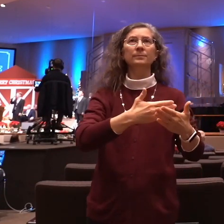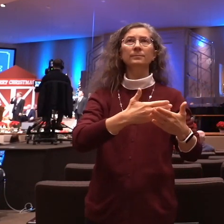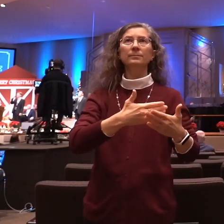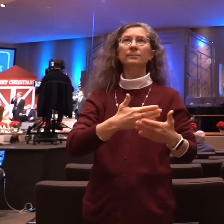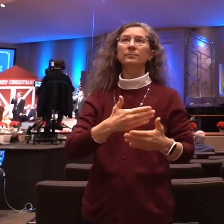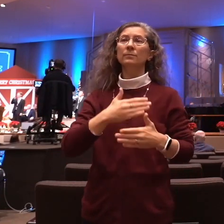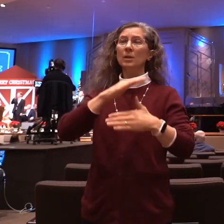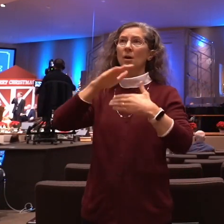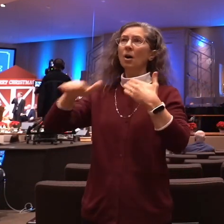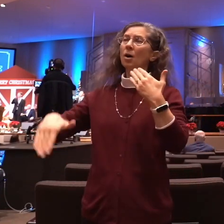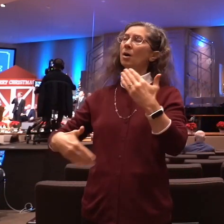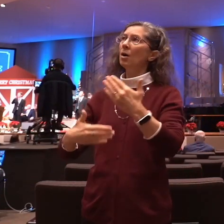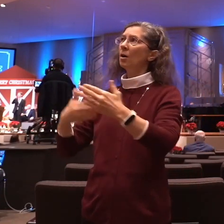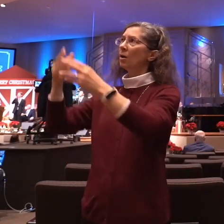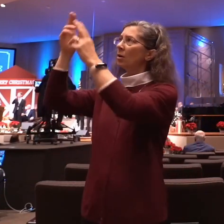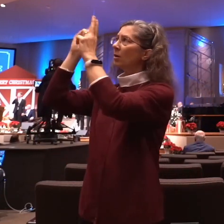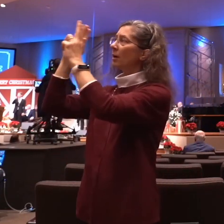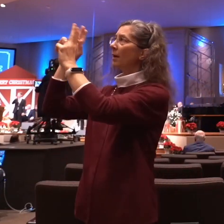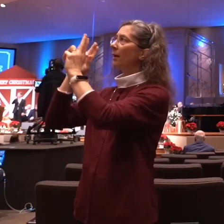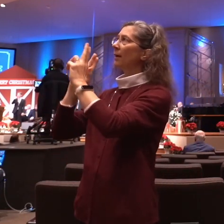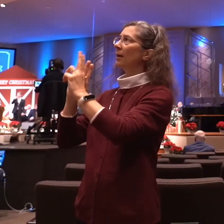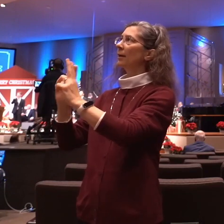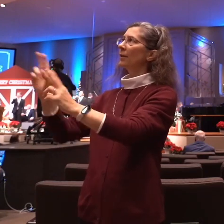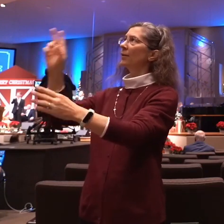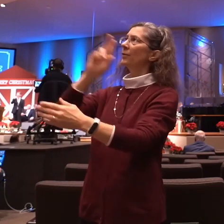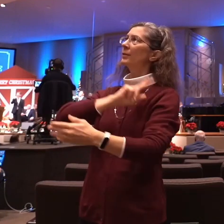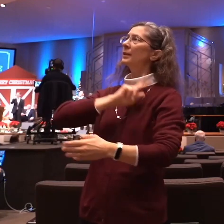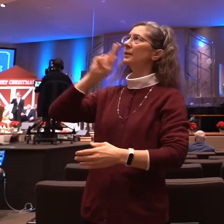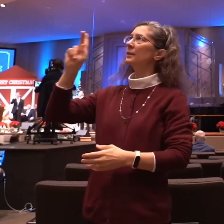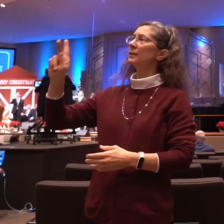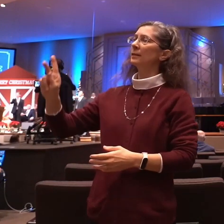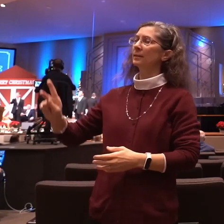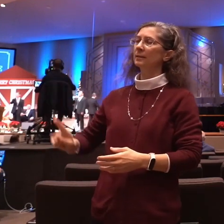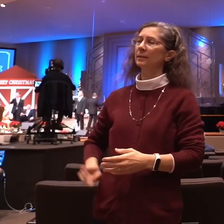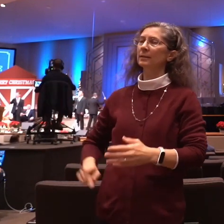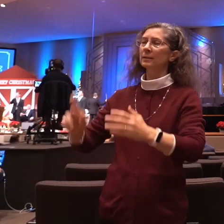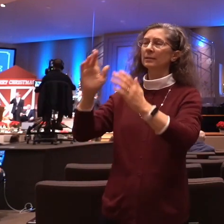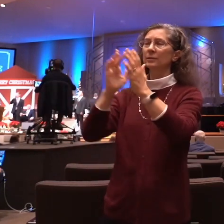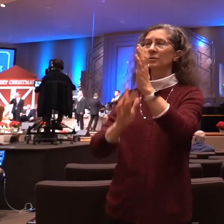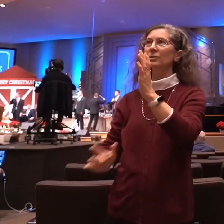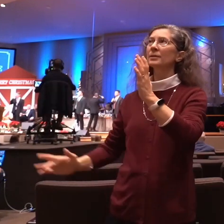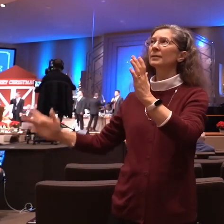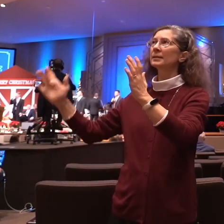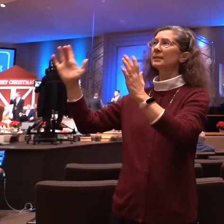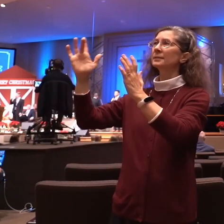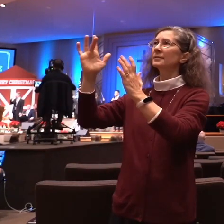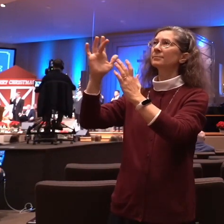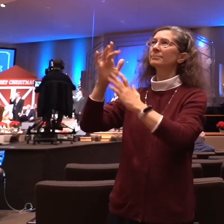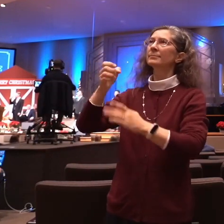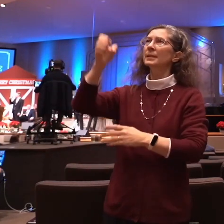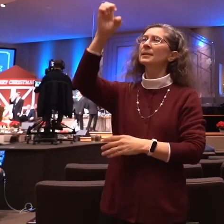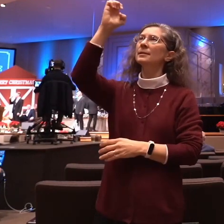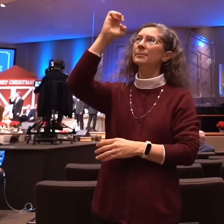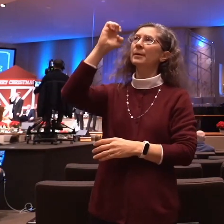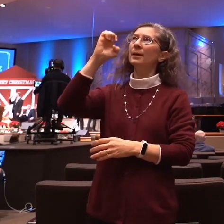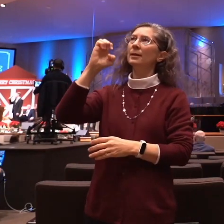hail the King Emmanuel The light of the